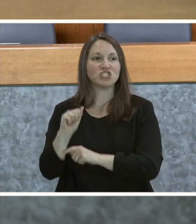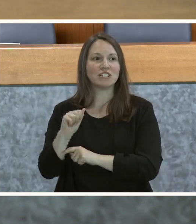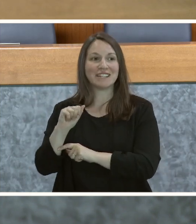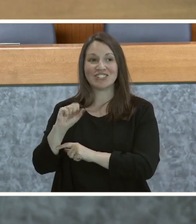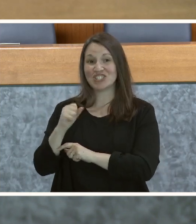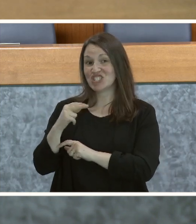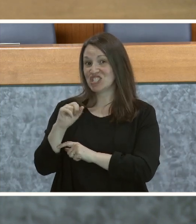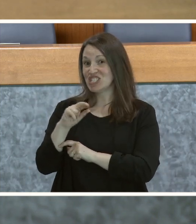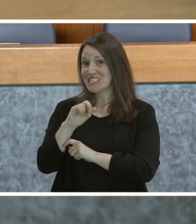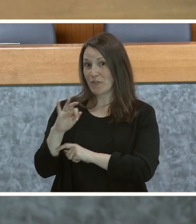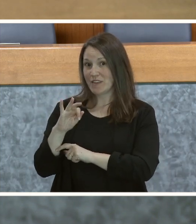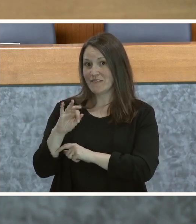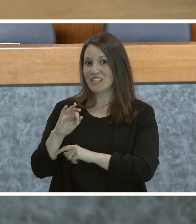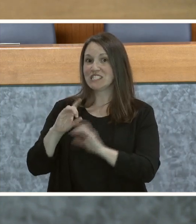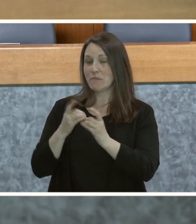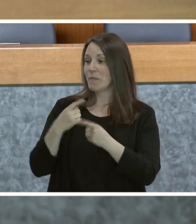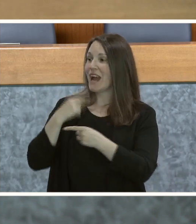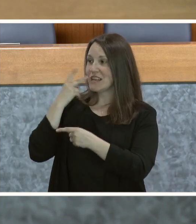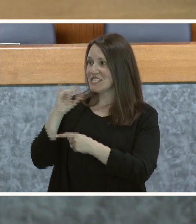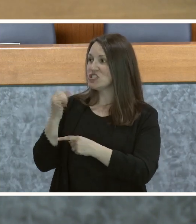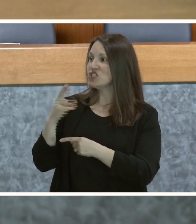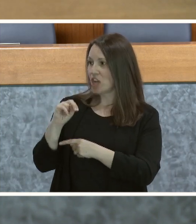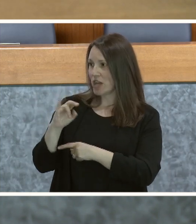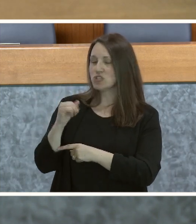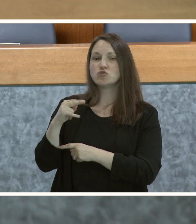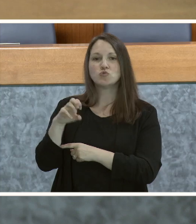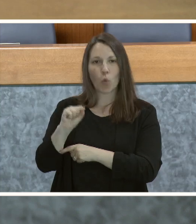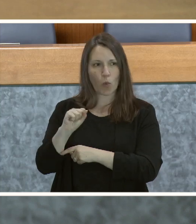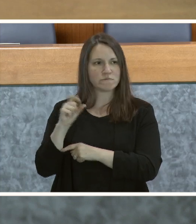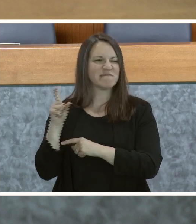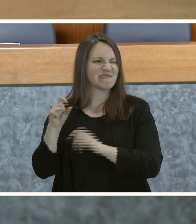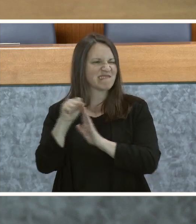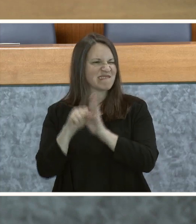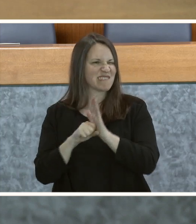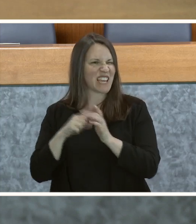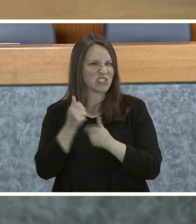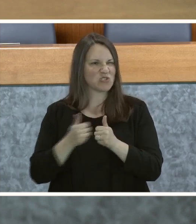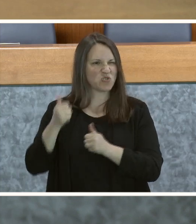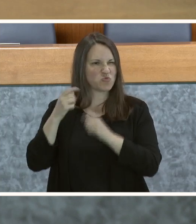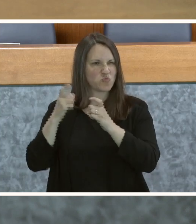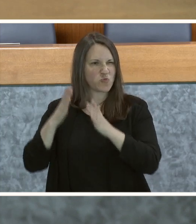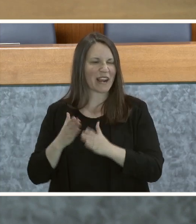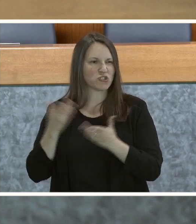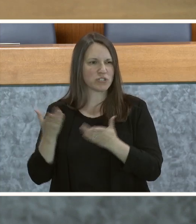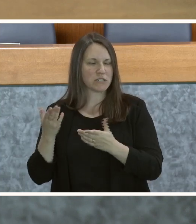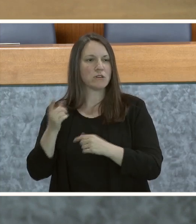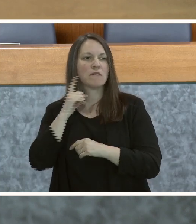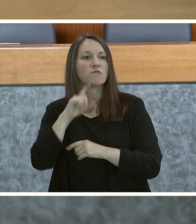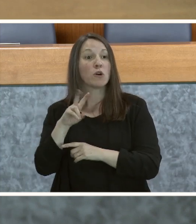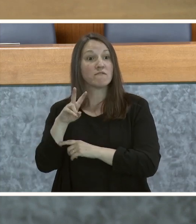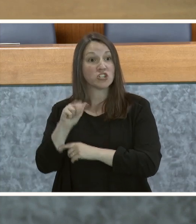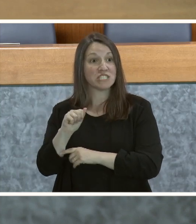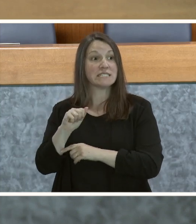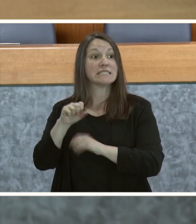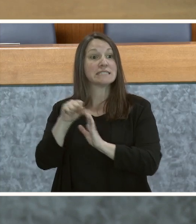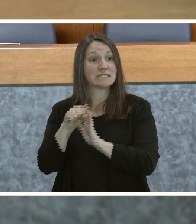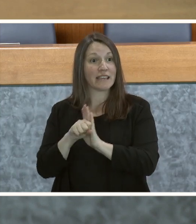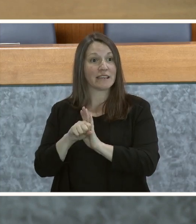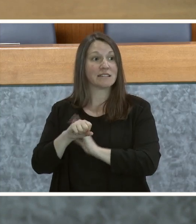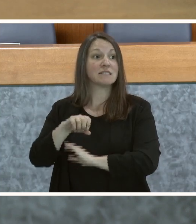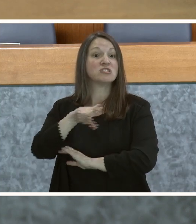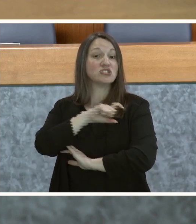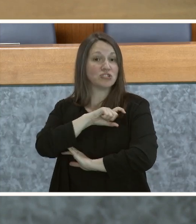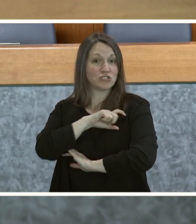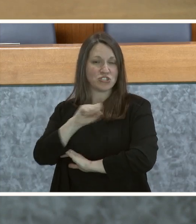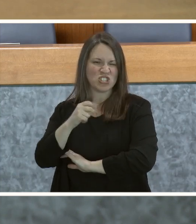and I think I see the State Director here, John Jones, with the Virginia State Sheriff's Office and expanding to other protective orders